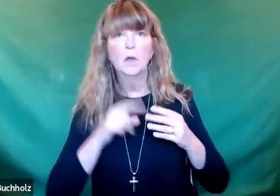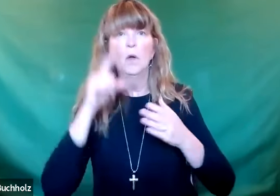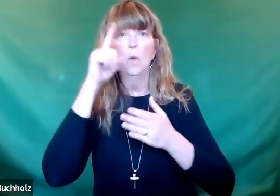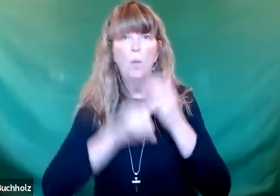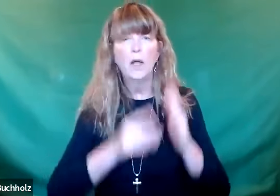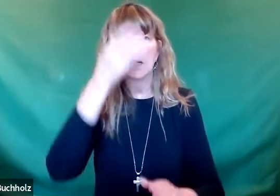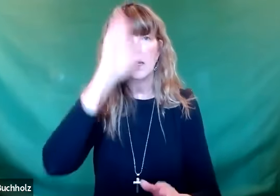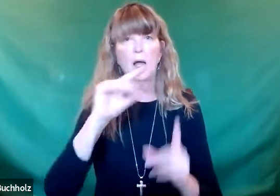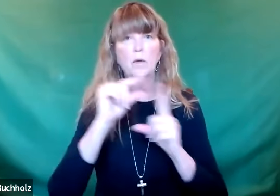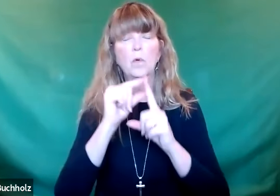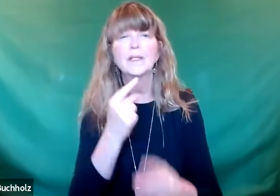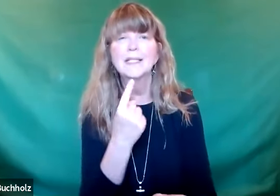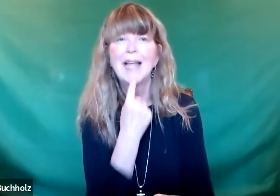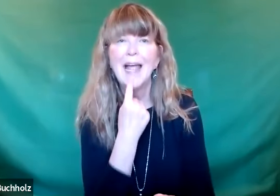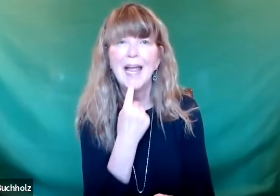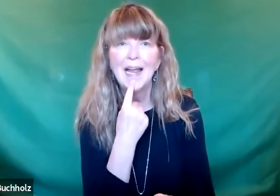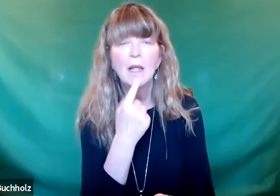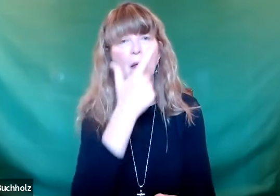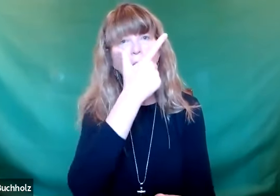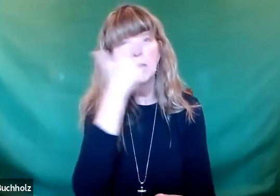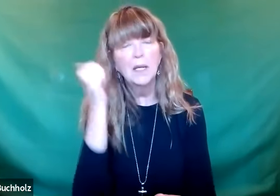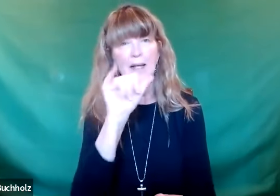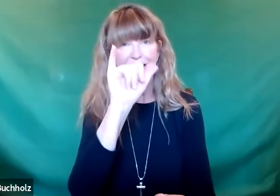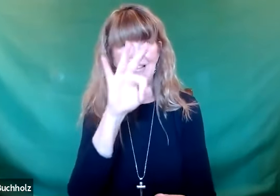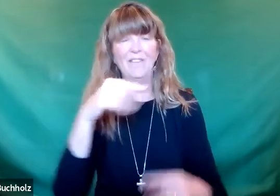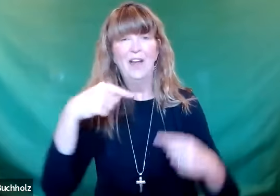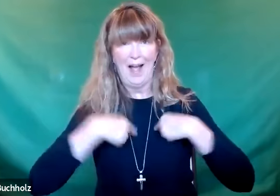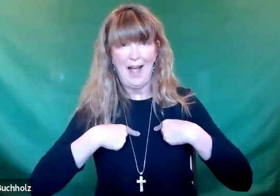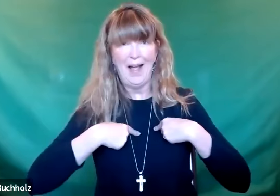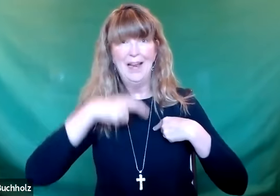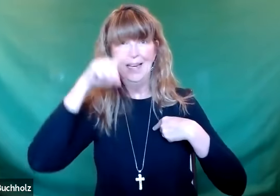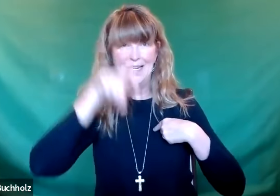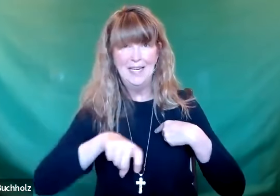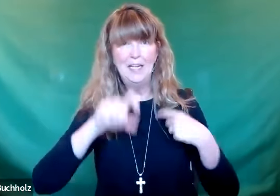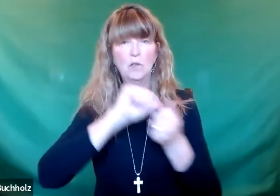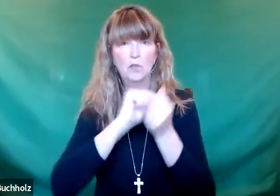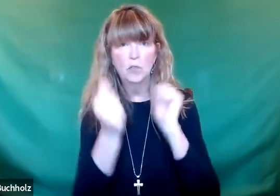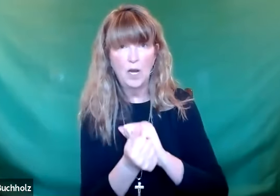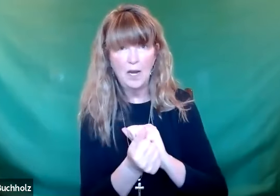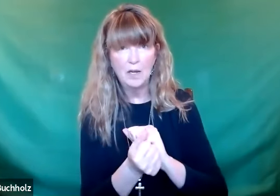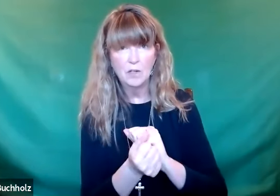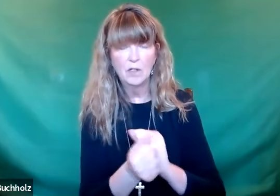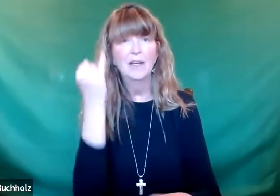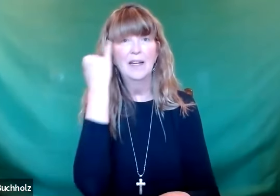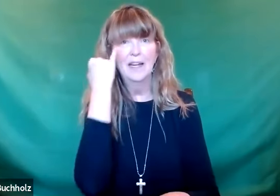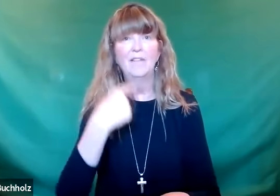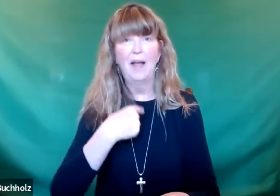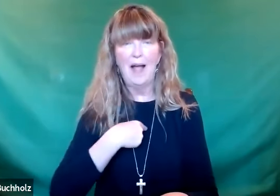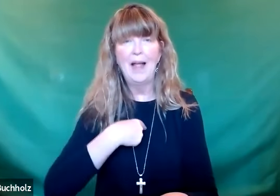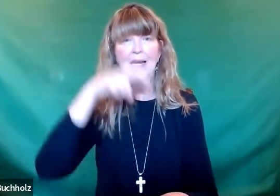and your minds and help you to understand and accept what God's word is saying to you. If God is